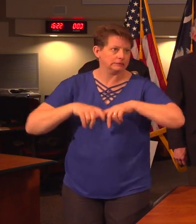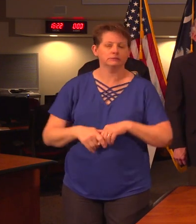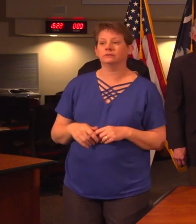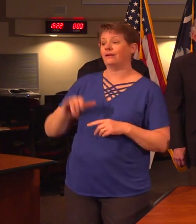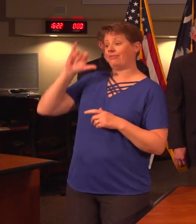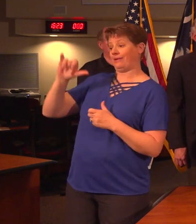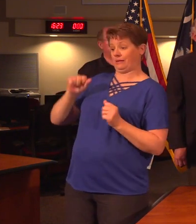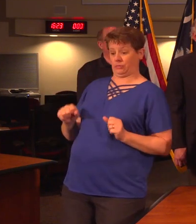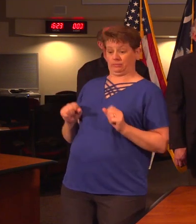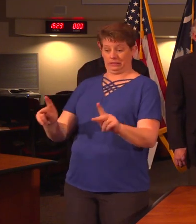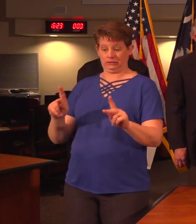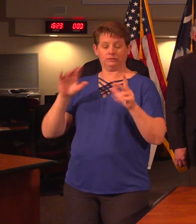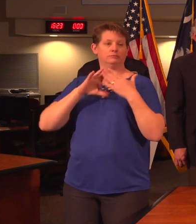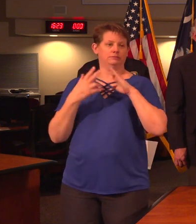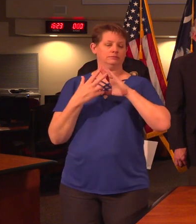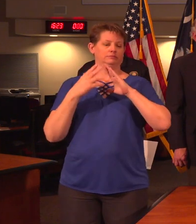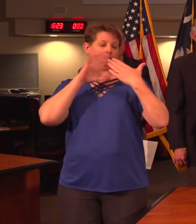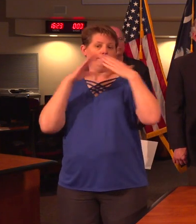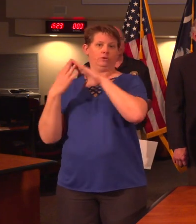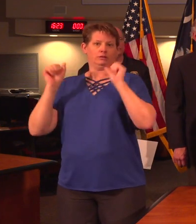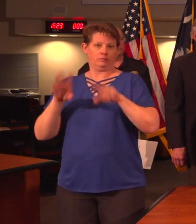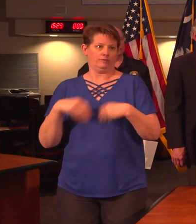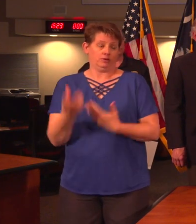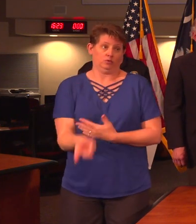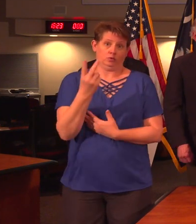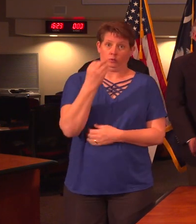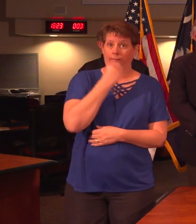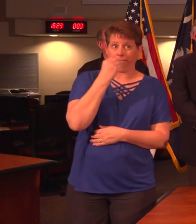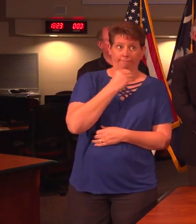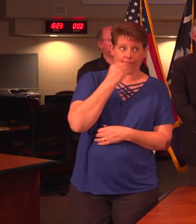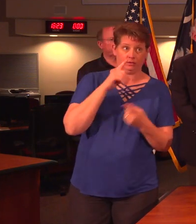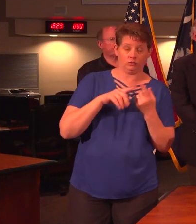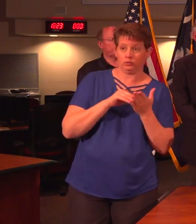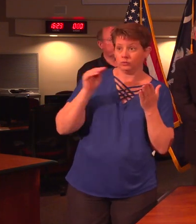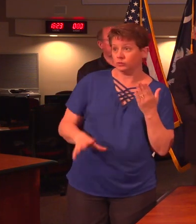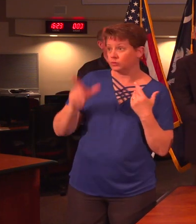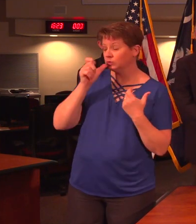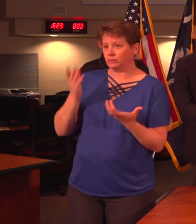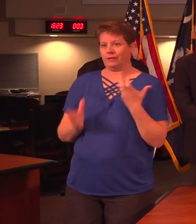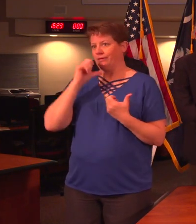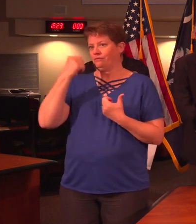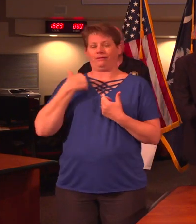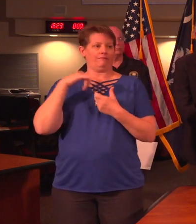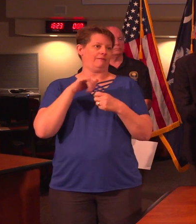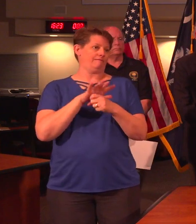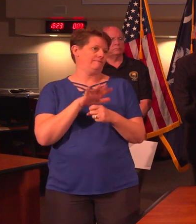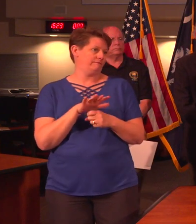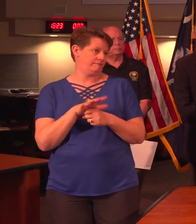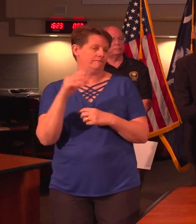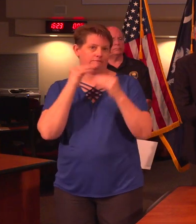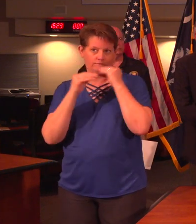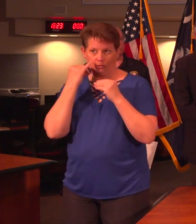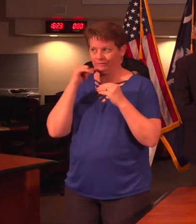will allow communities to provide two nutritious meals to students who may not have access to them outside